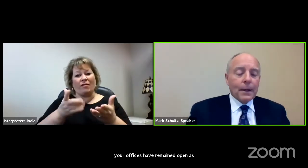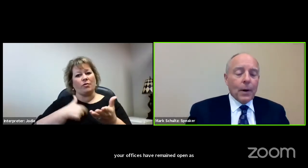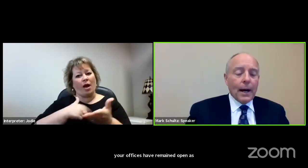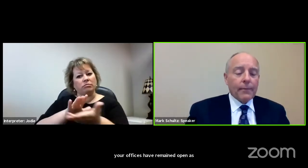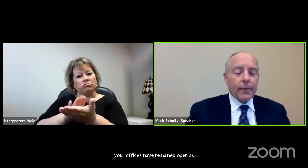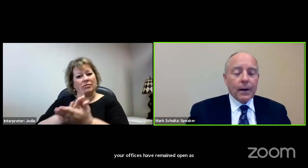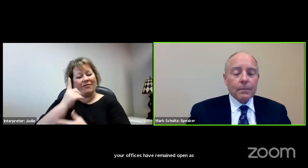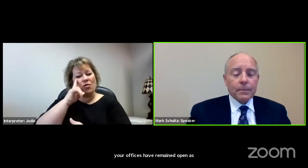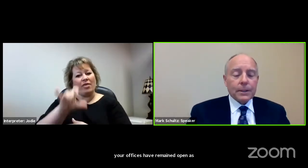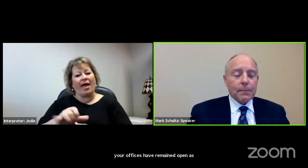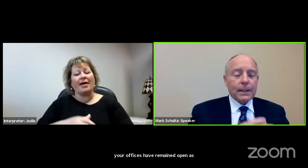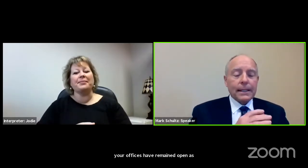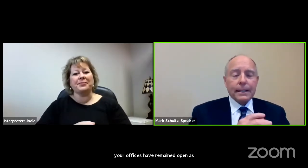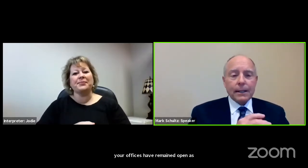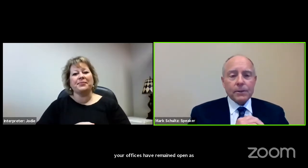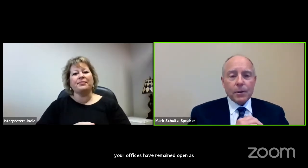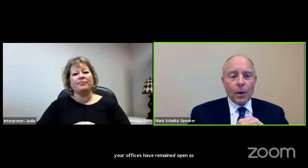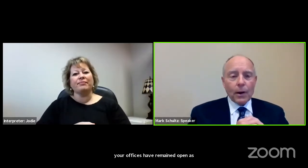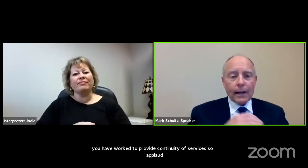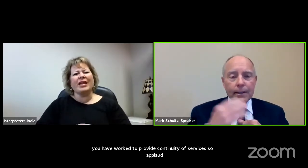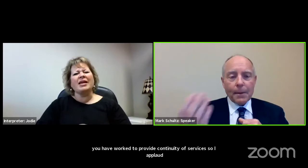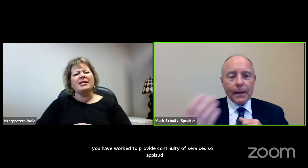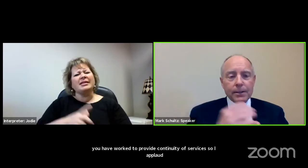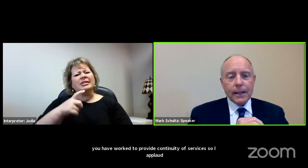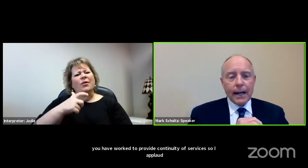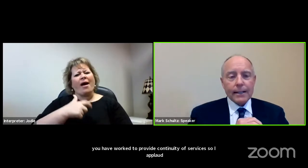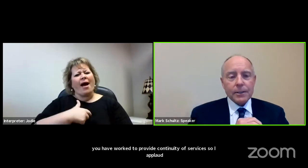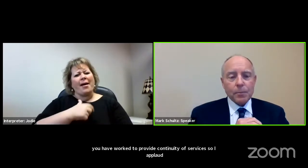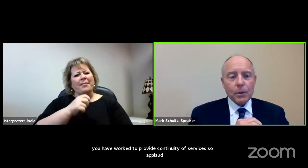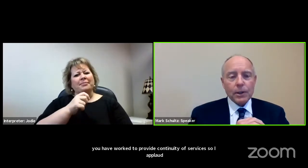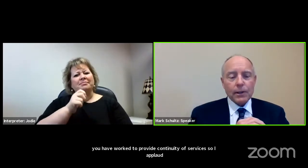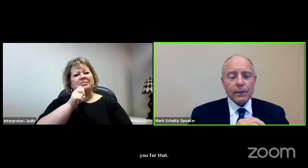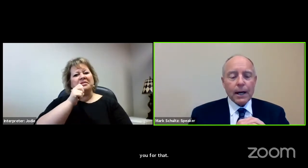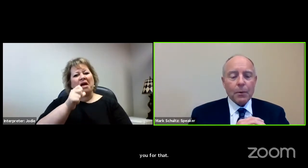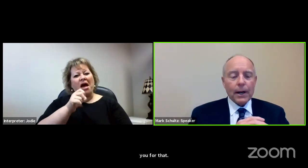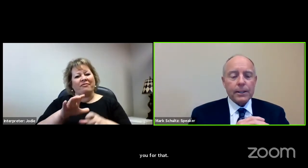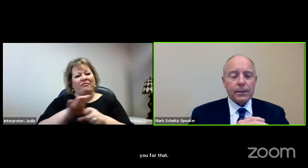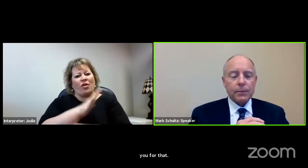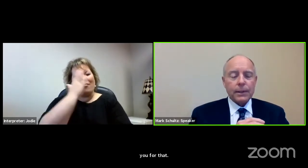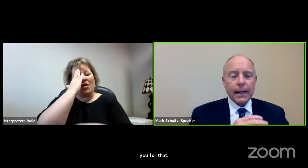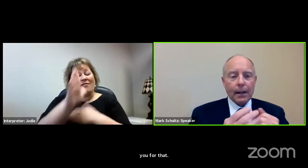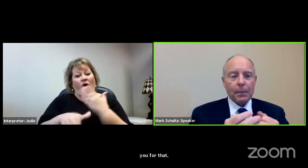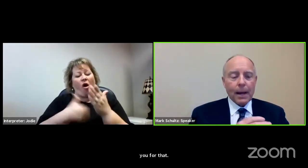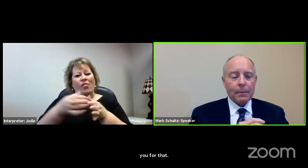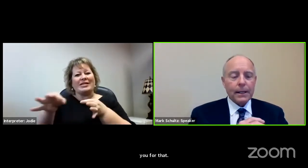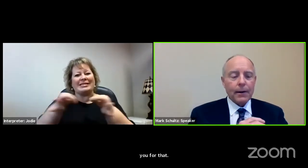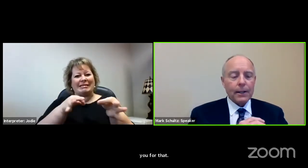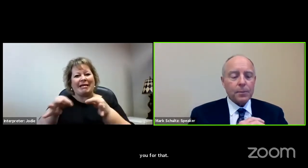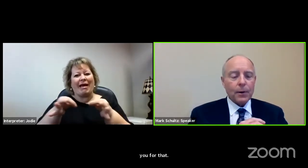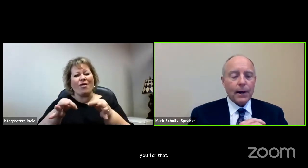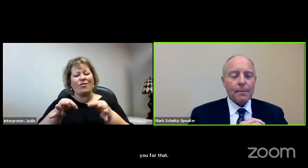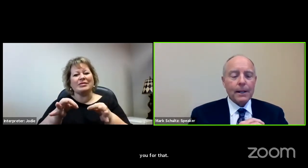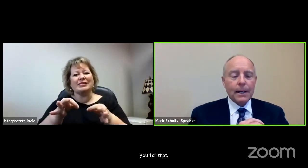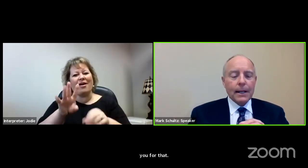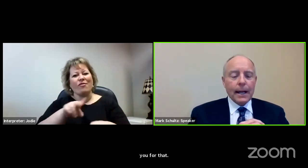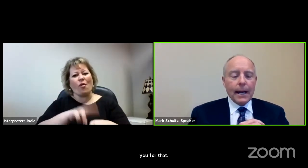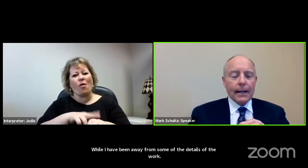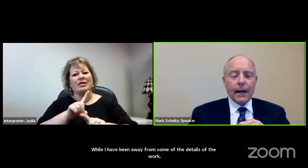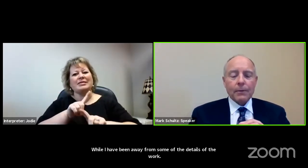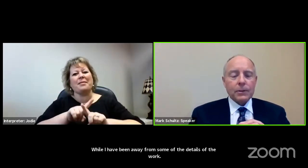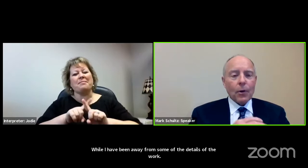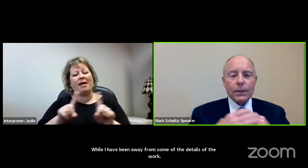While I've been away from some of the details of the work, as I mentioned, I had some earlier collaboration with the Alabama DRS program.